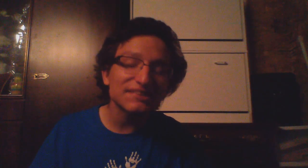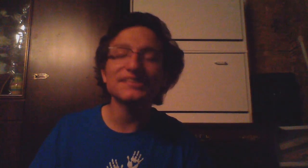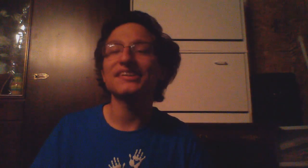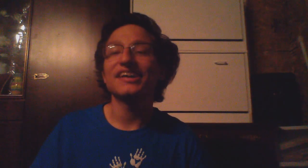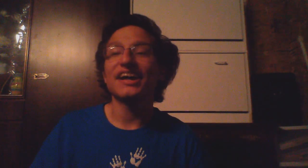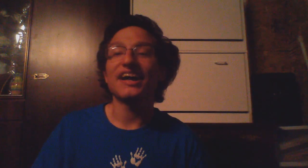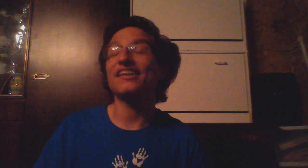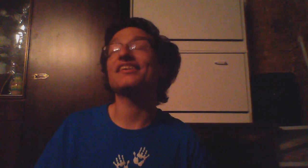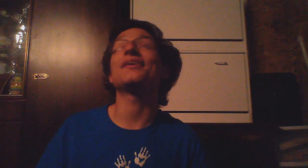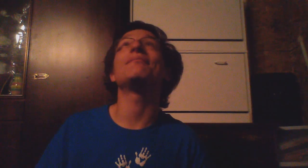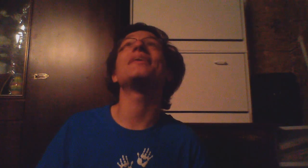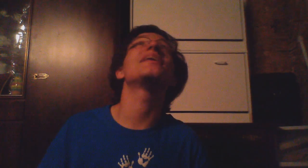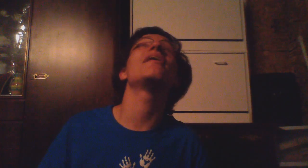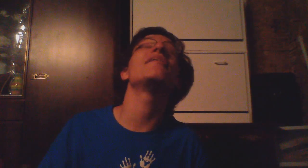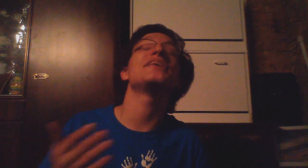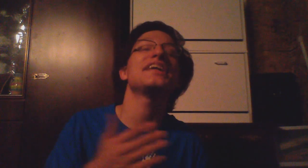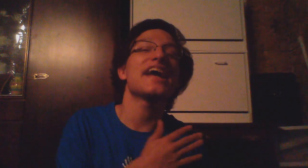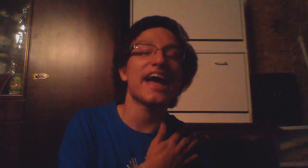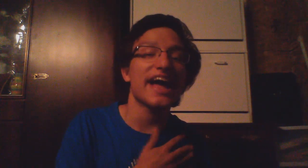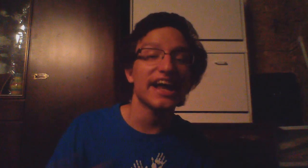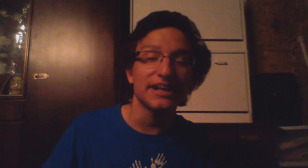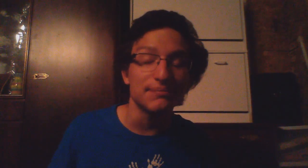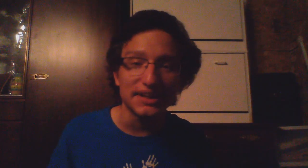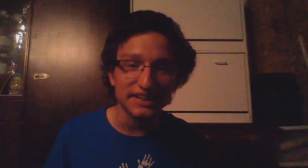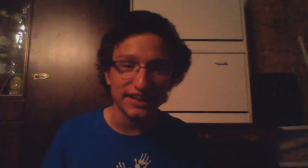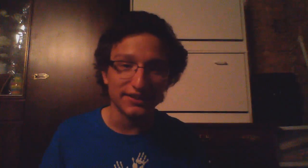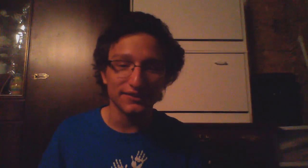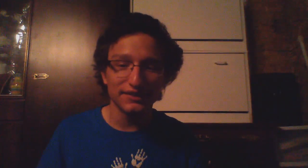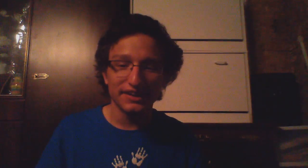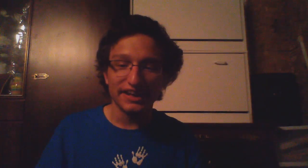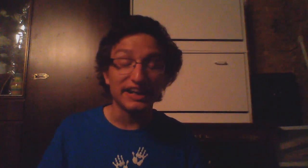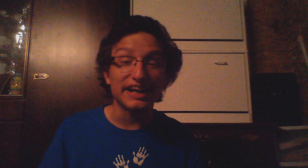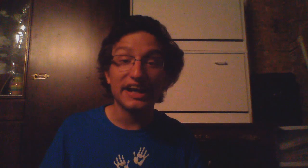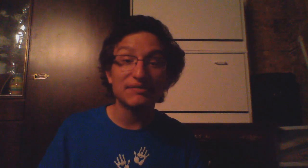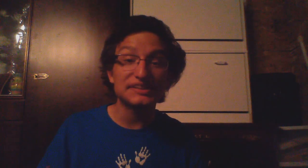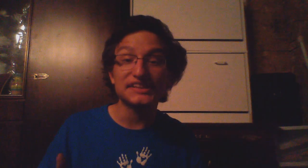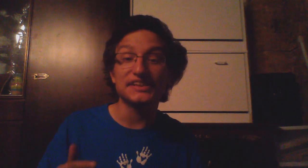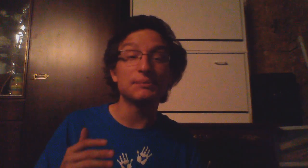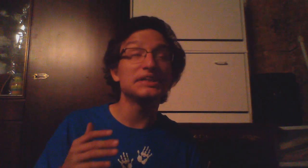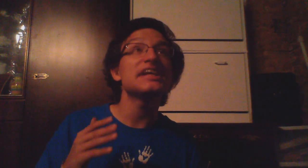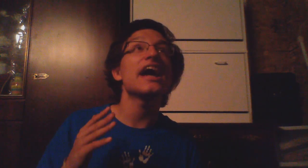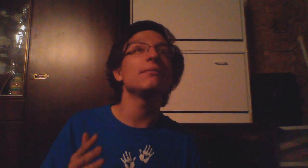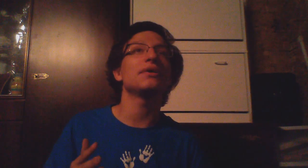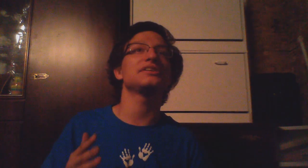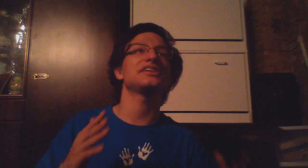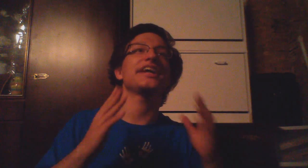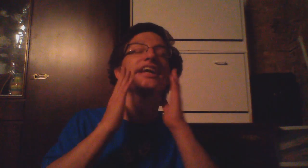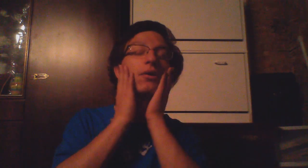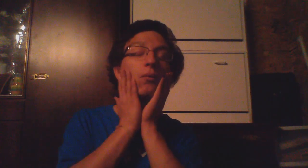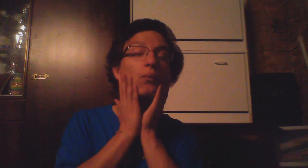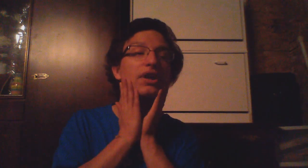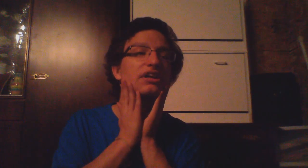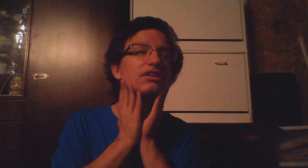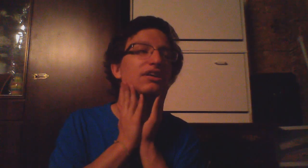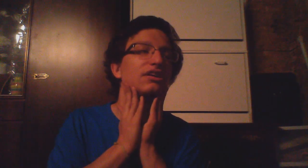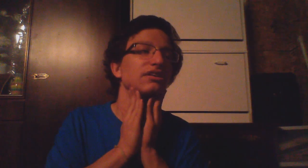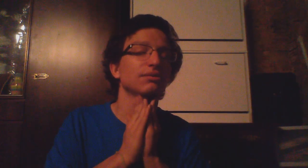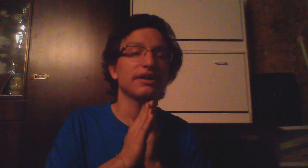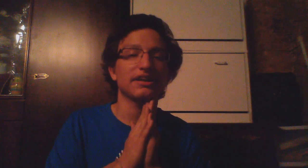they should be coming any minute now and I haven't seen them in 10 months and I can't wait to like